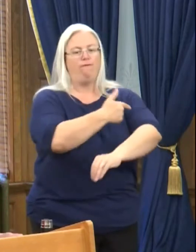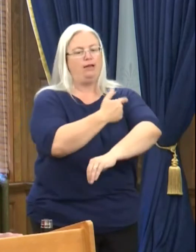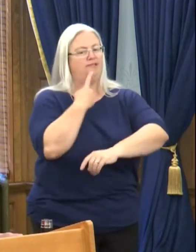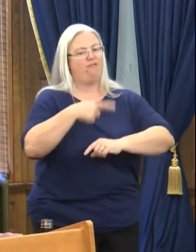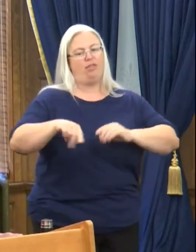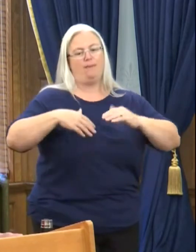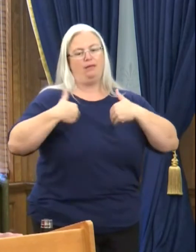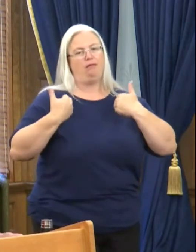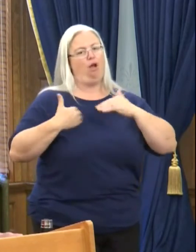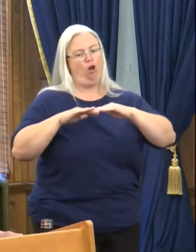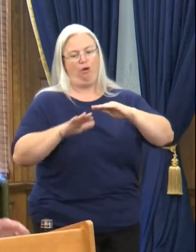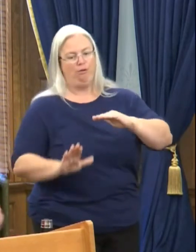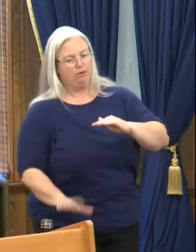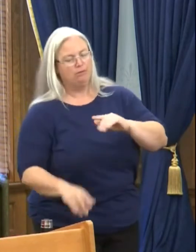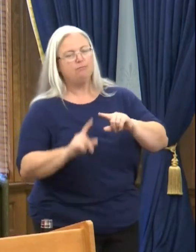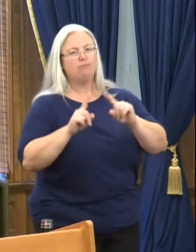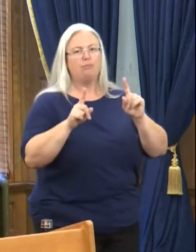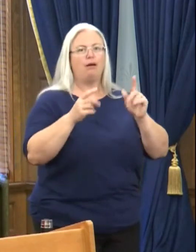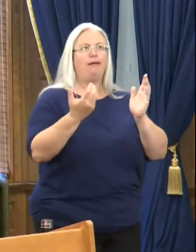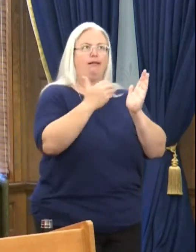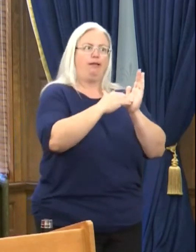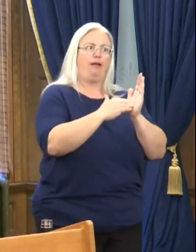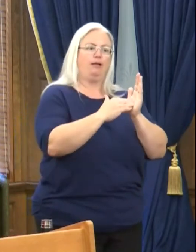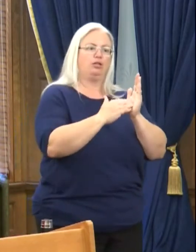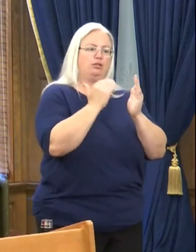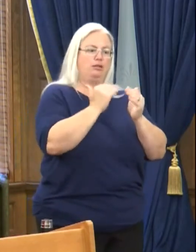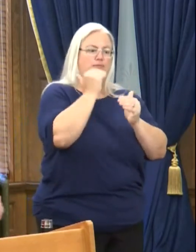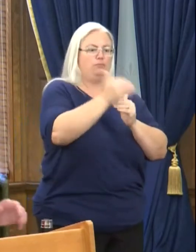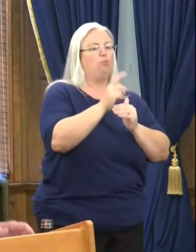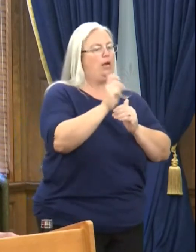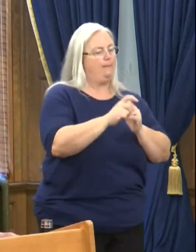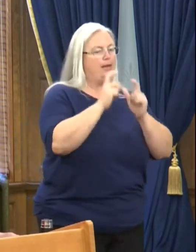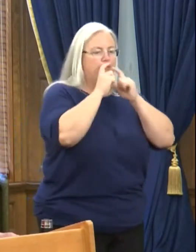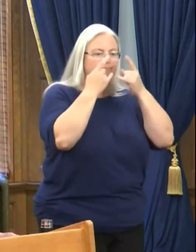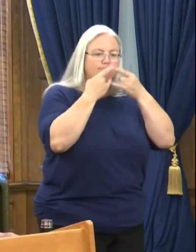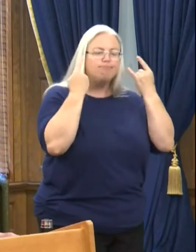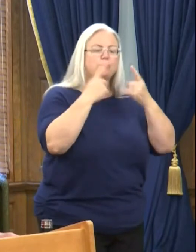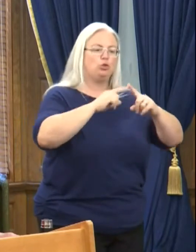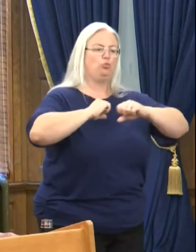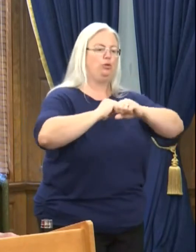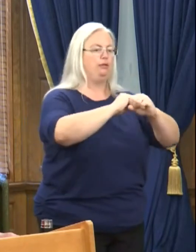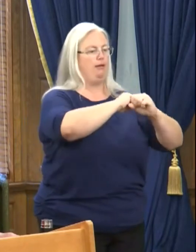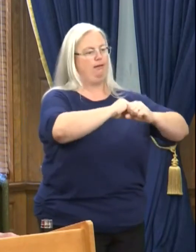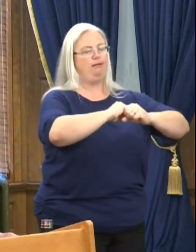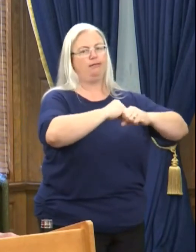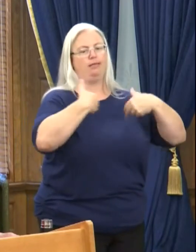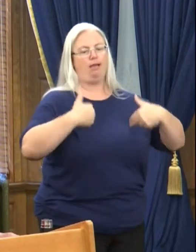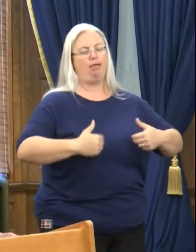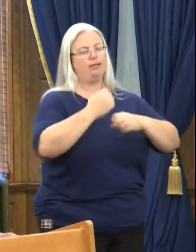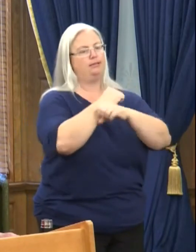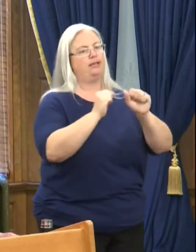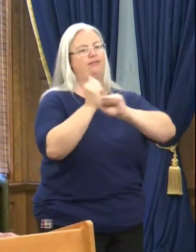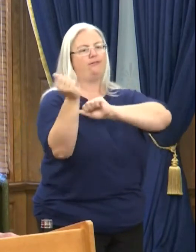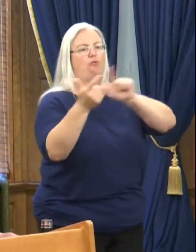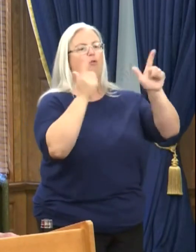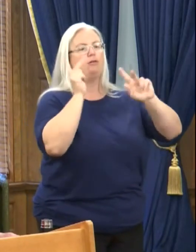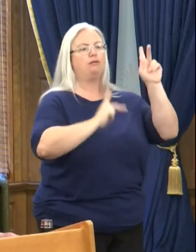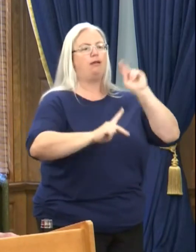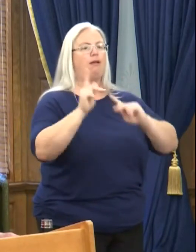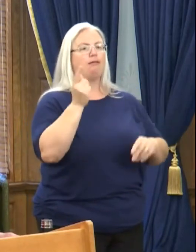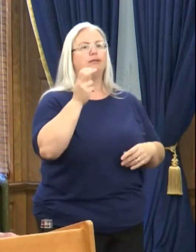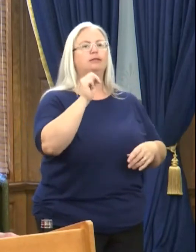for them. So this is a measure we just absolutely have to take to protect the health and safety of all Kansans, including